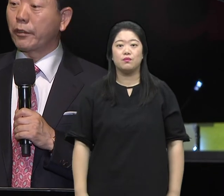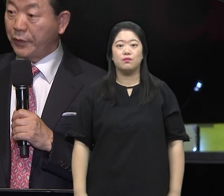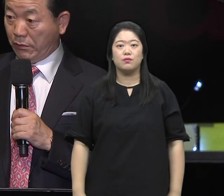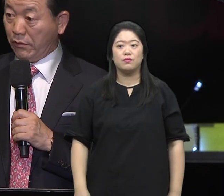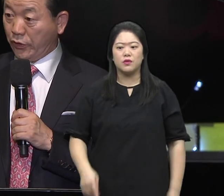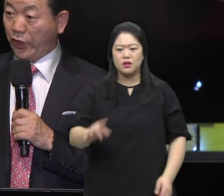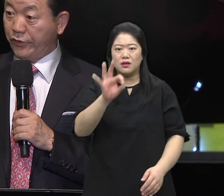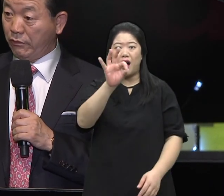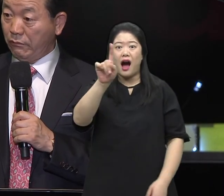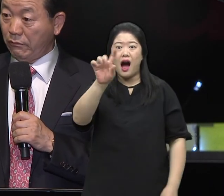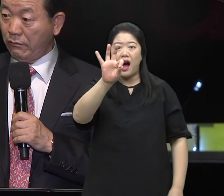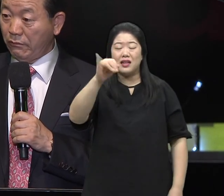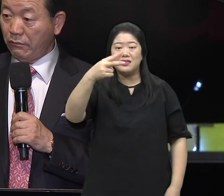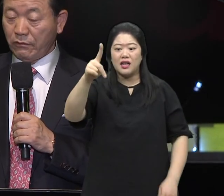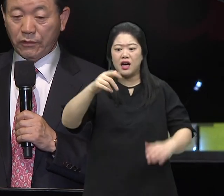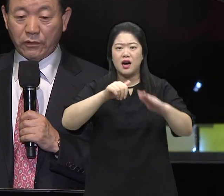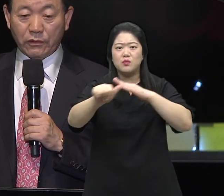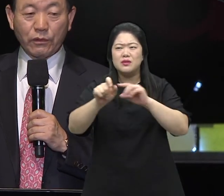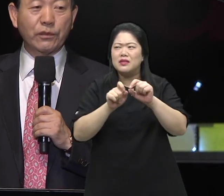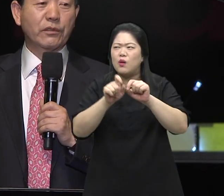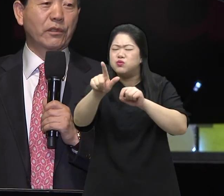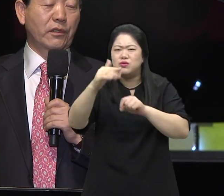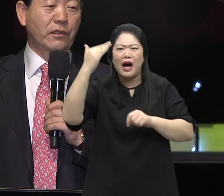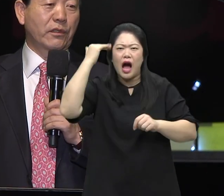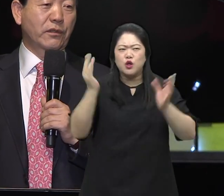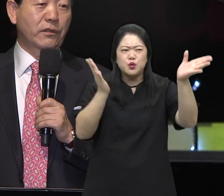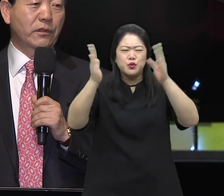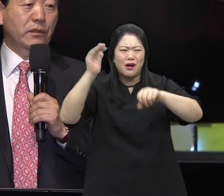That you have to be at the top of your class to be able to do that